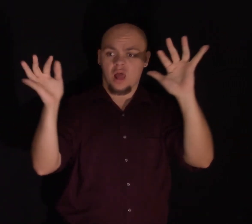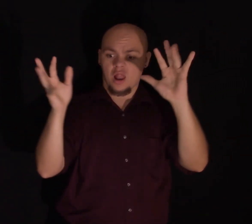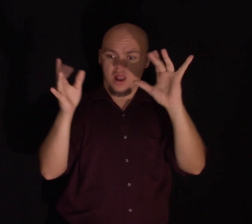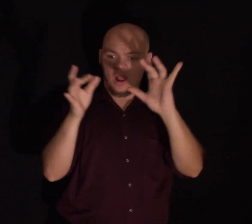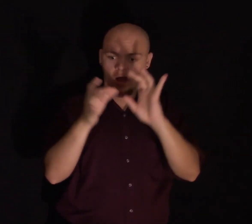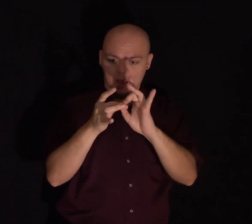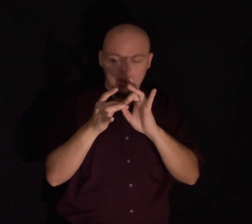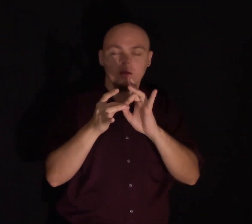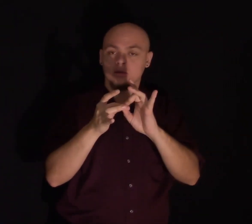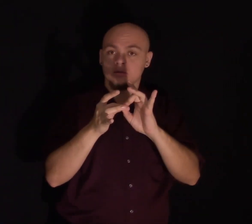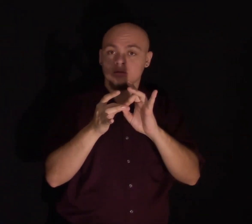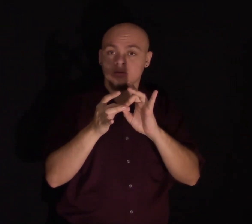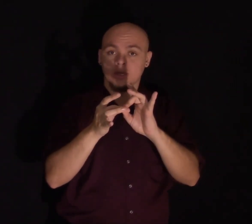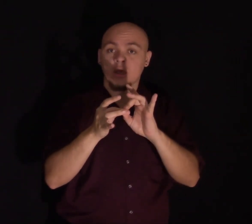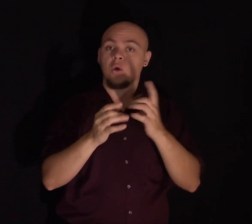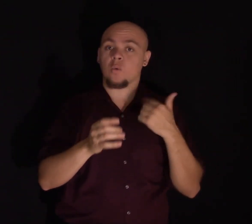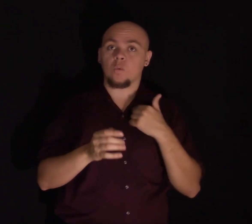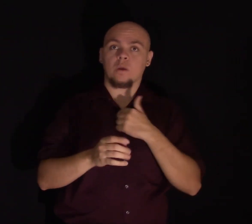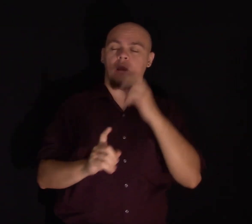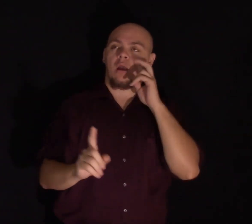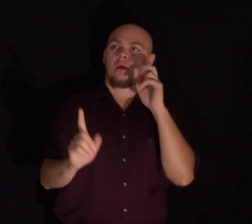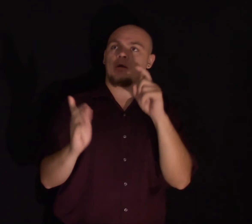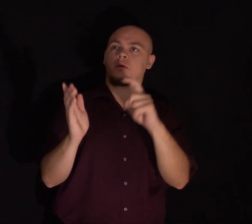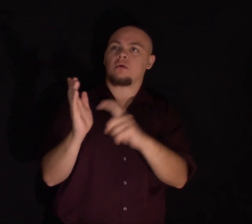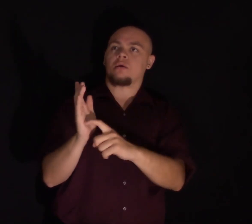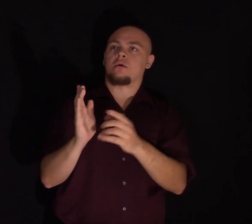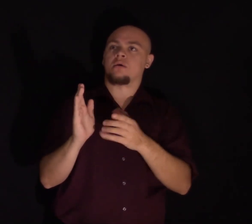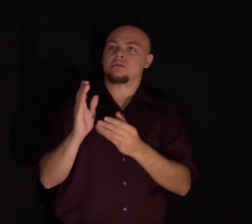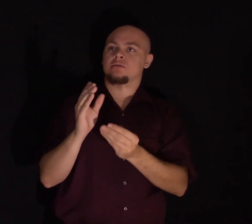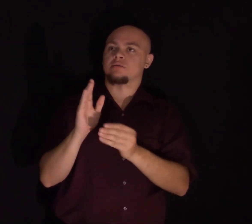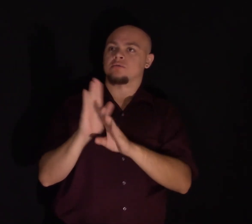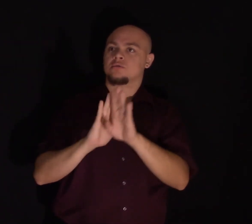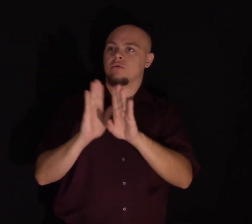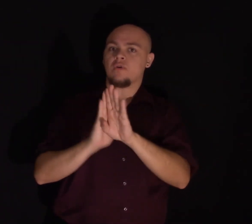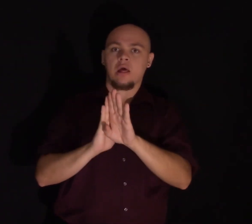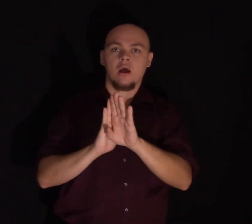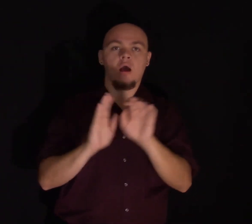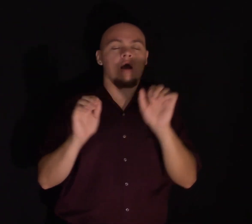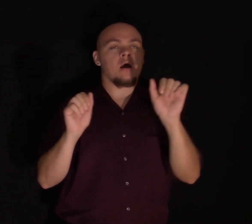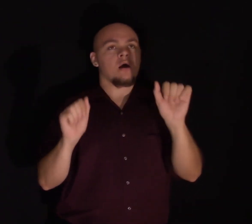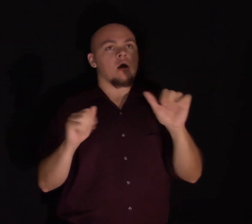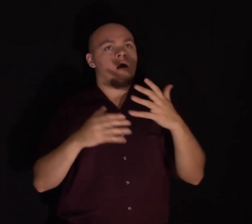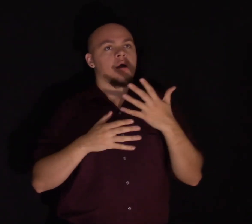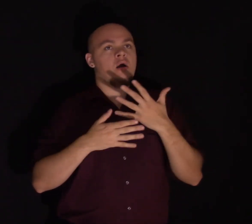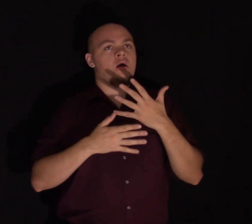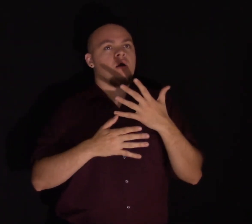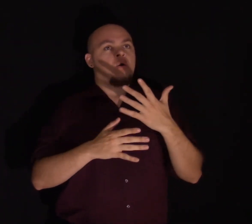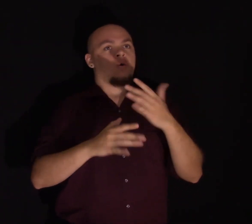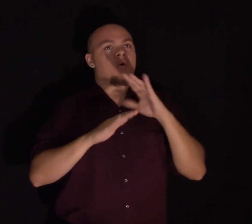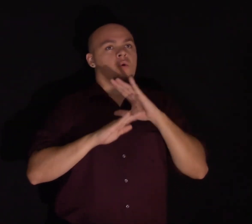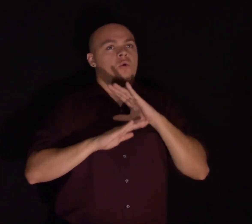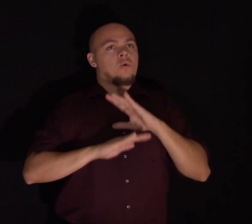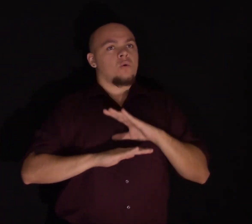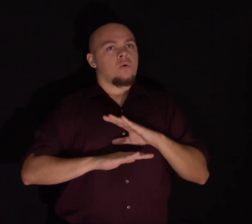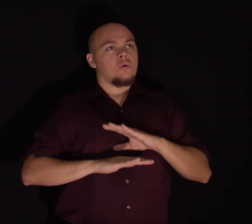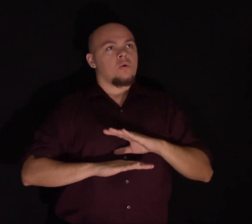as that, we can foster more room, more breathing room, and